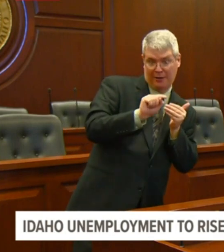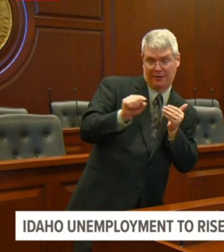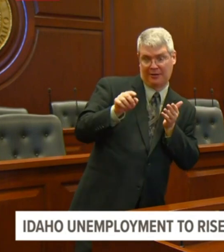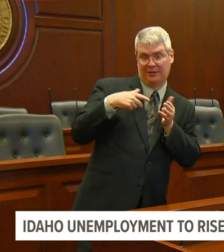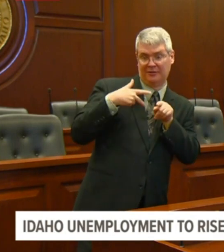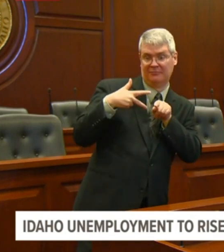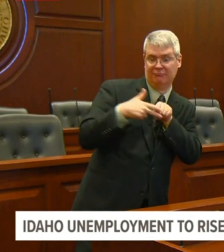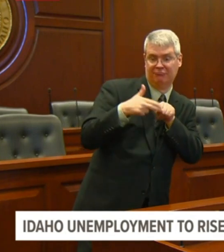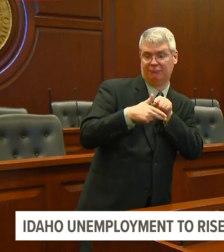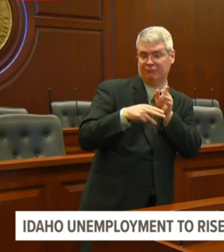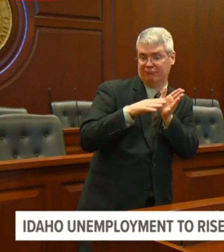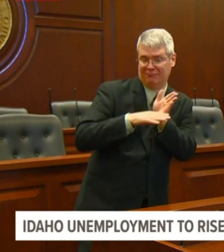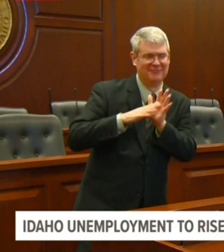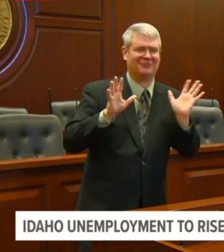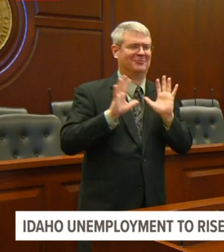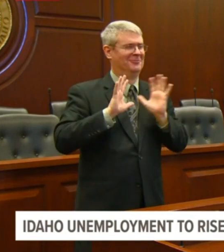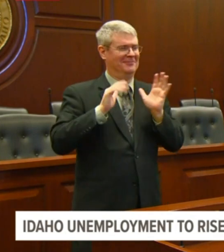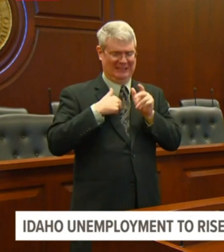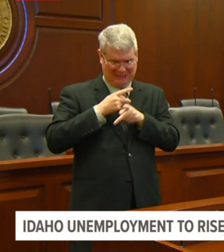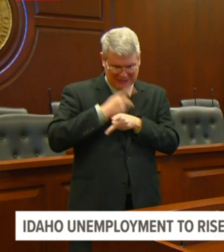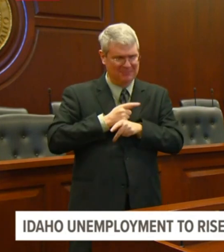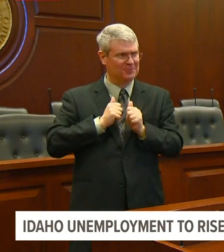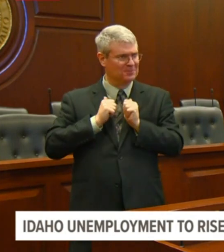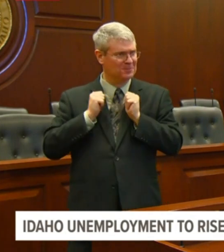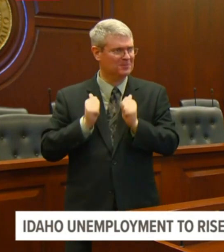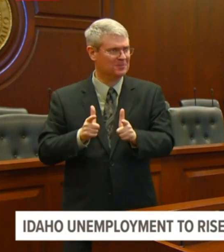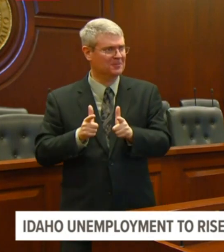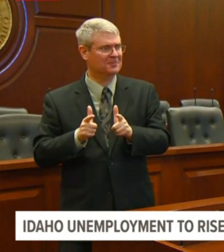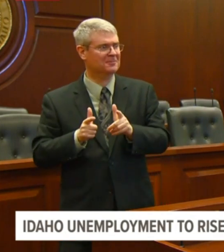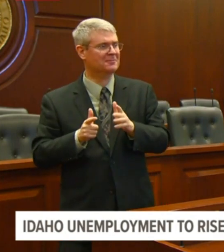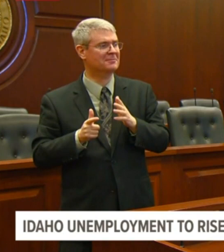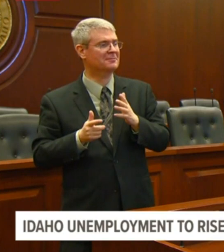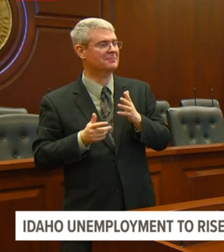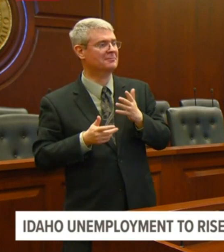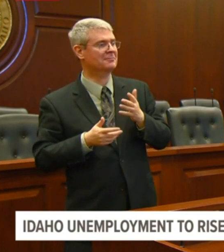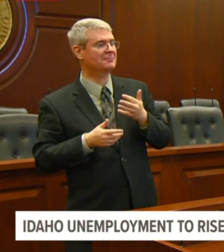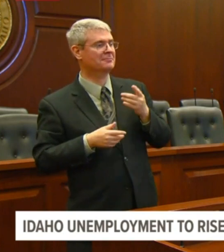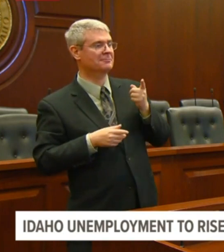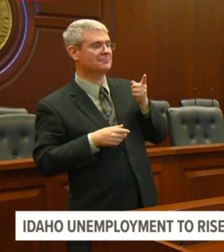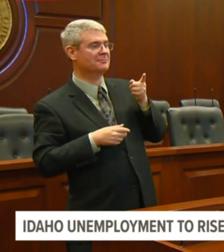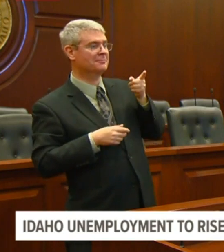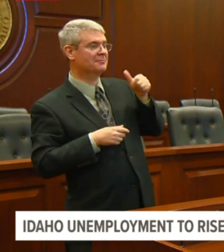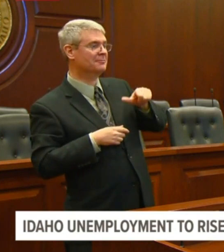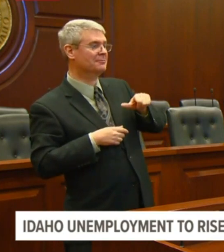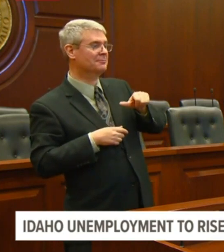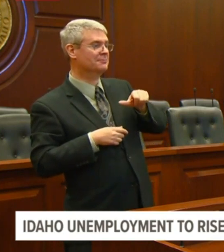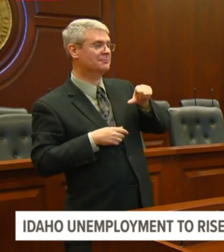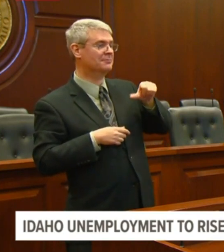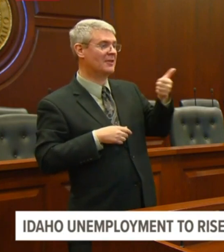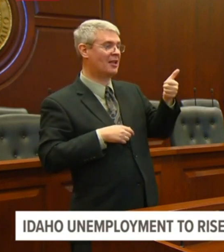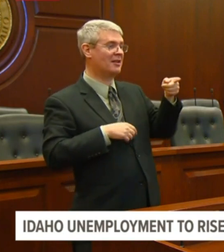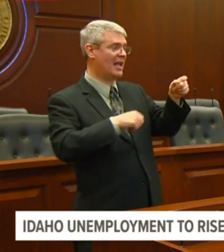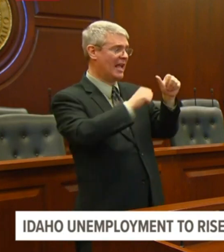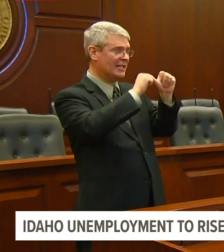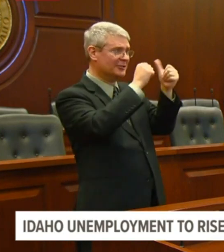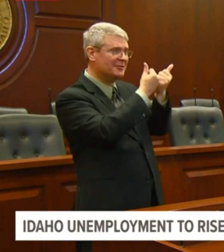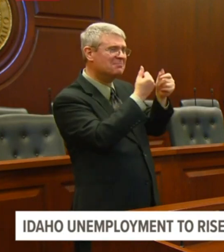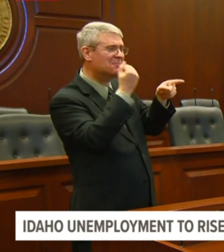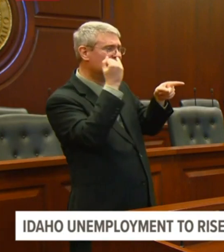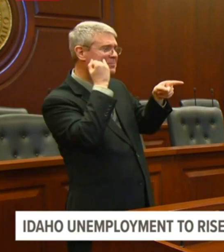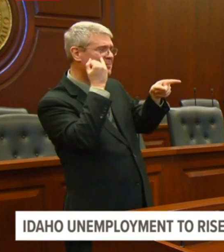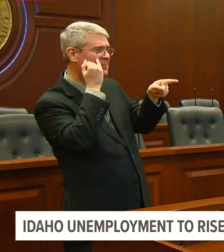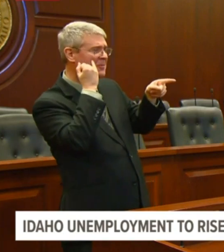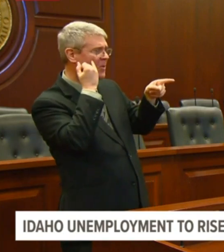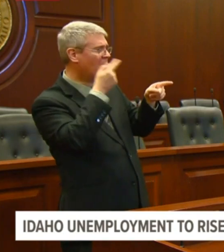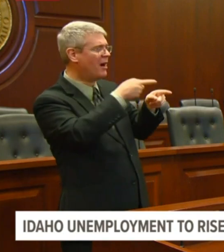is literally the, their job has disappeared because of the, uh, of some other things going on. In the healthcare